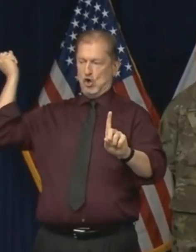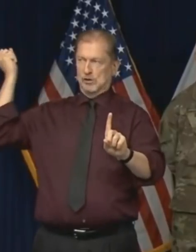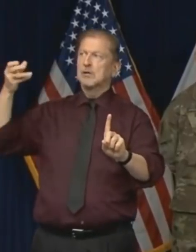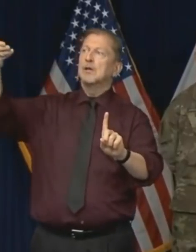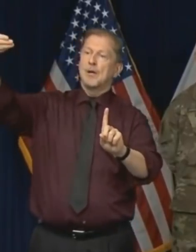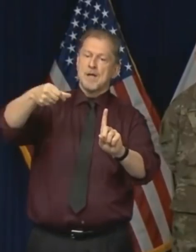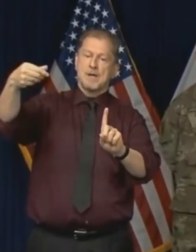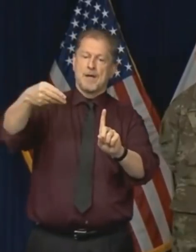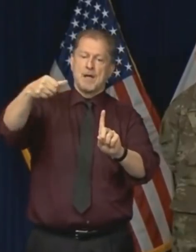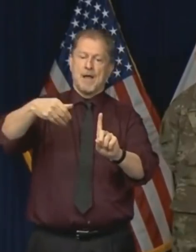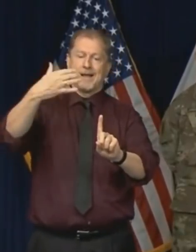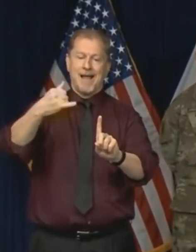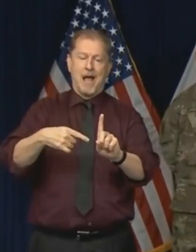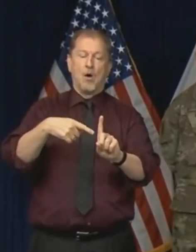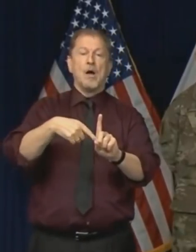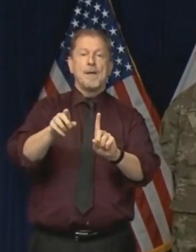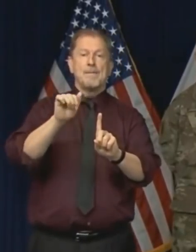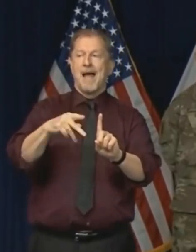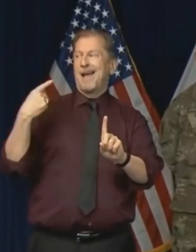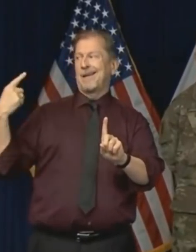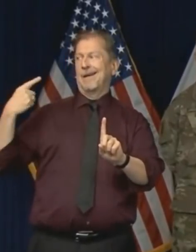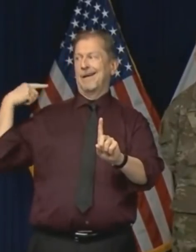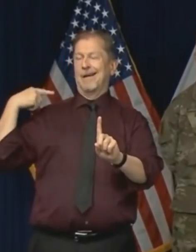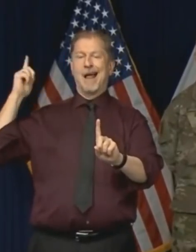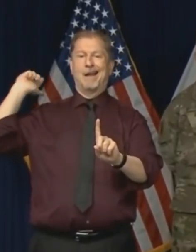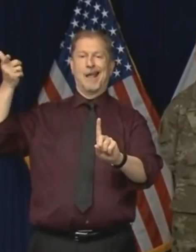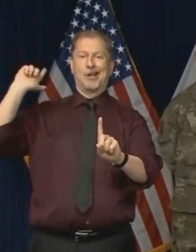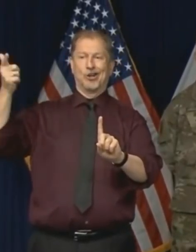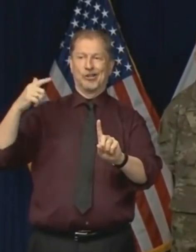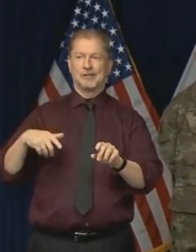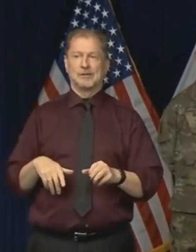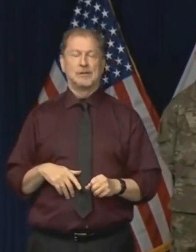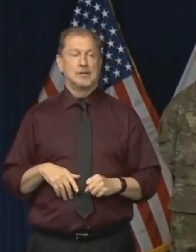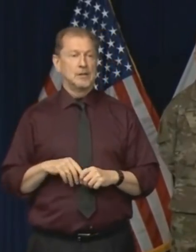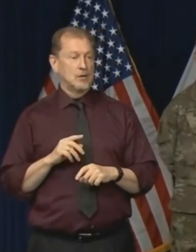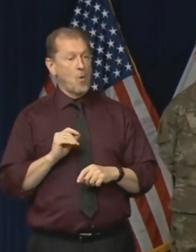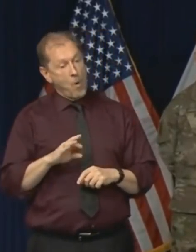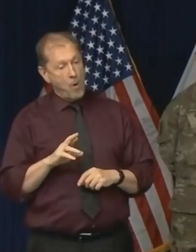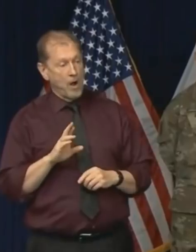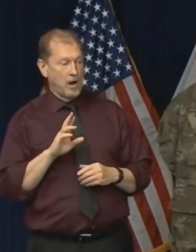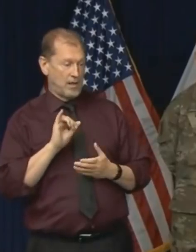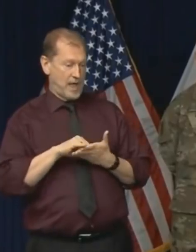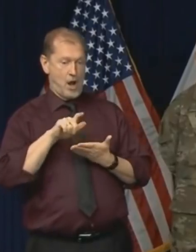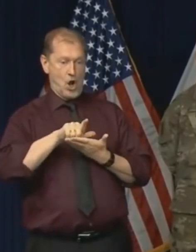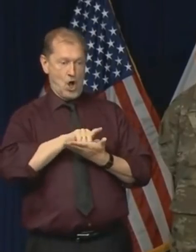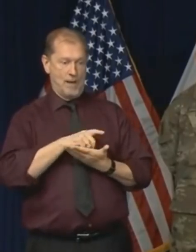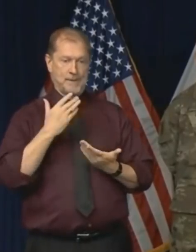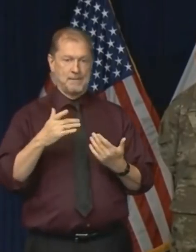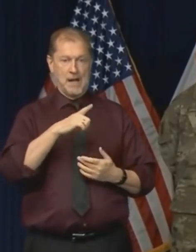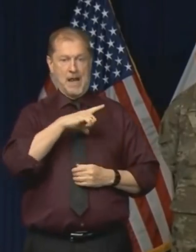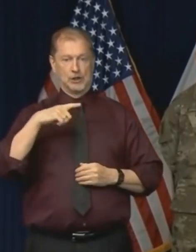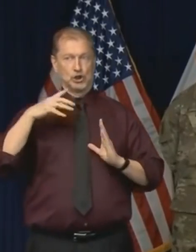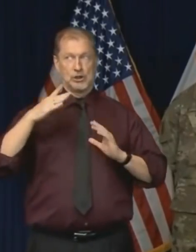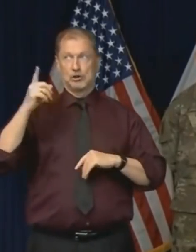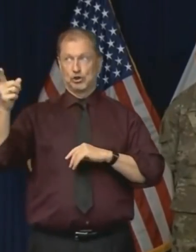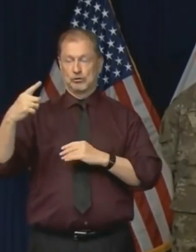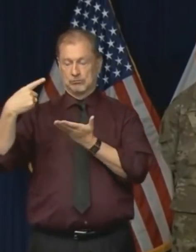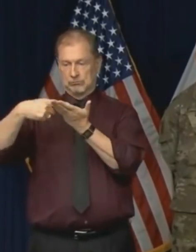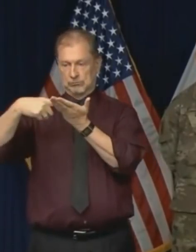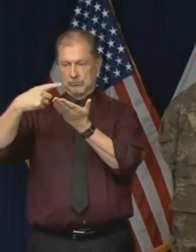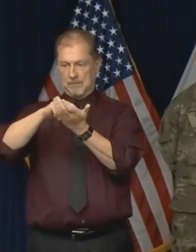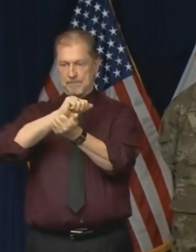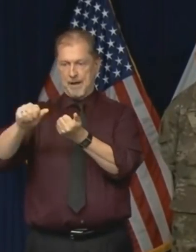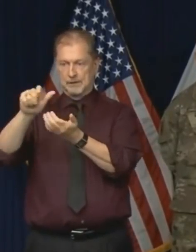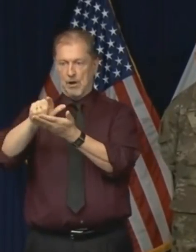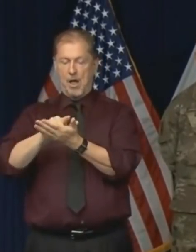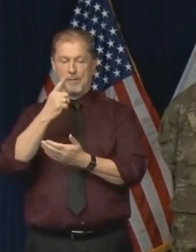not, because it is a law, is there something you can do to urge lawmakers to potentially review this and step in? Because these